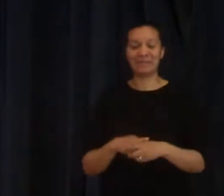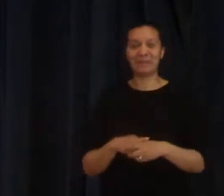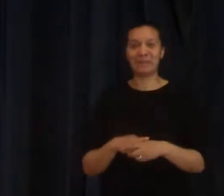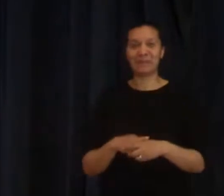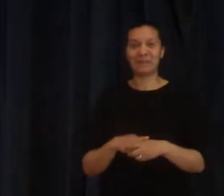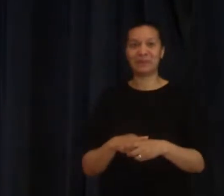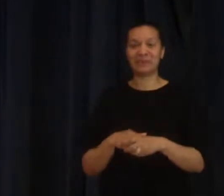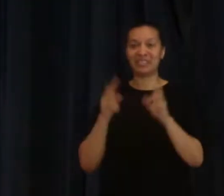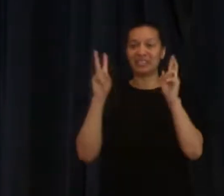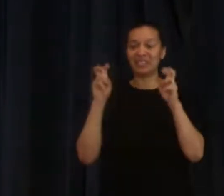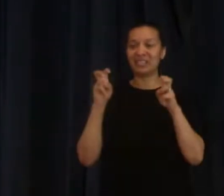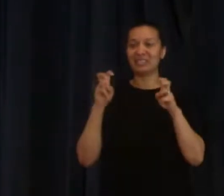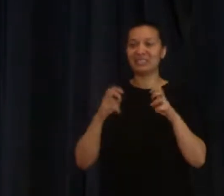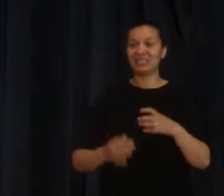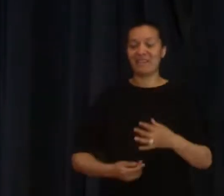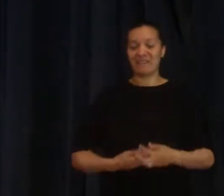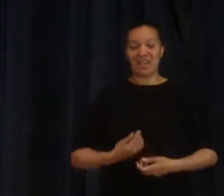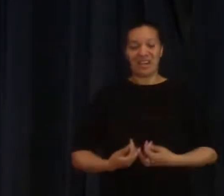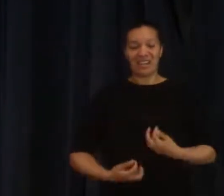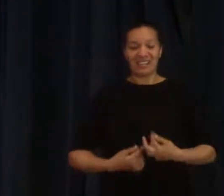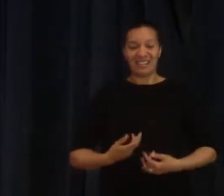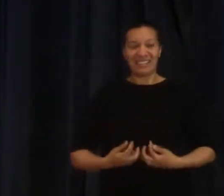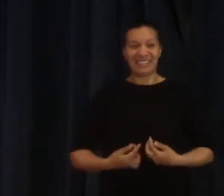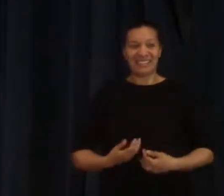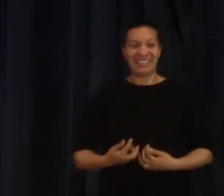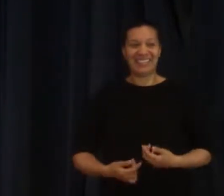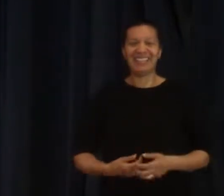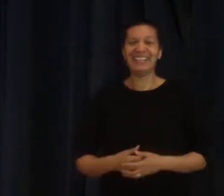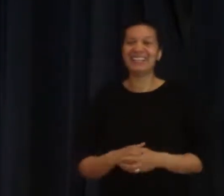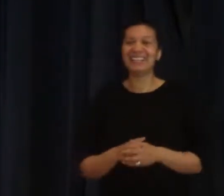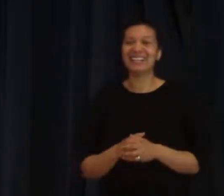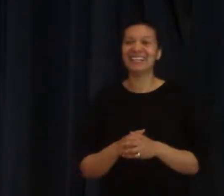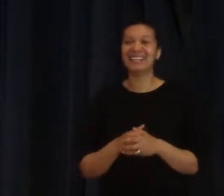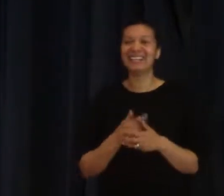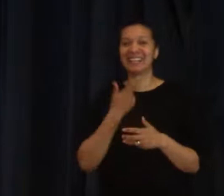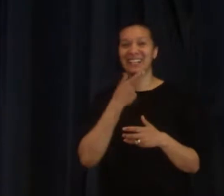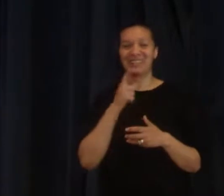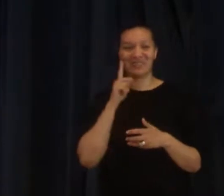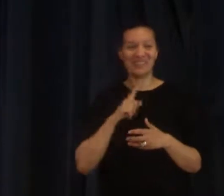my soul people think I'm a pyromaniac or something but